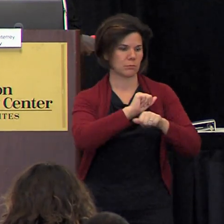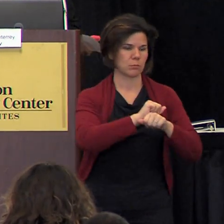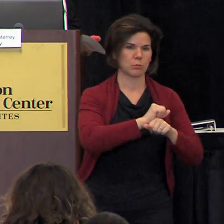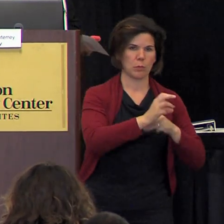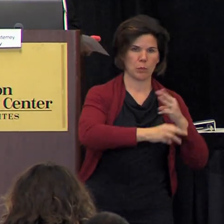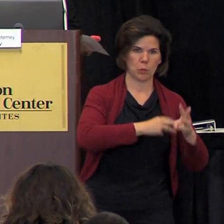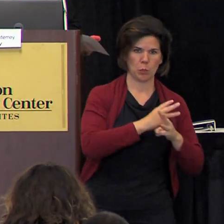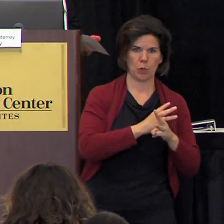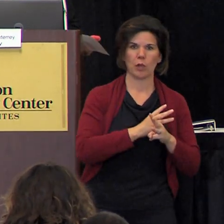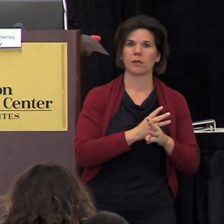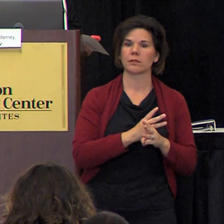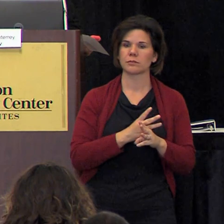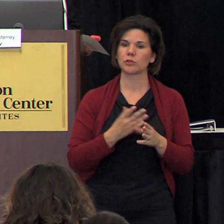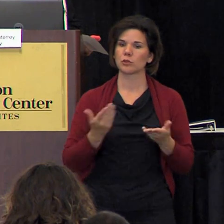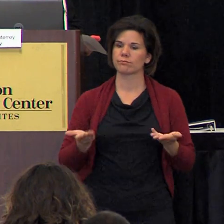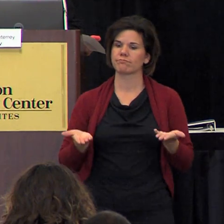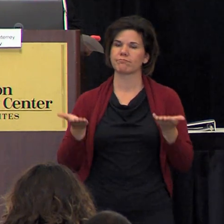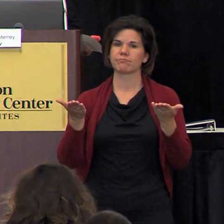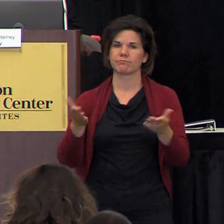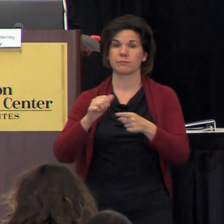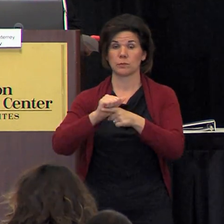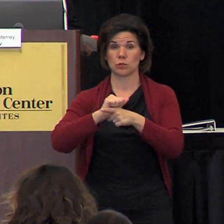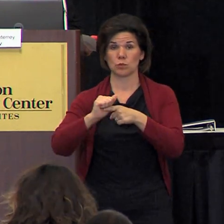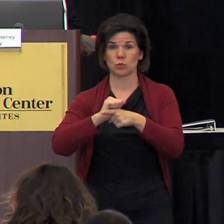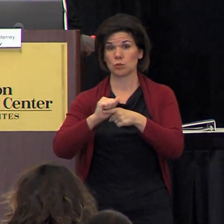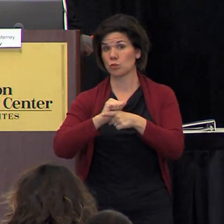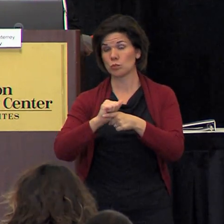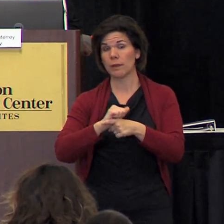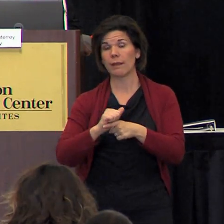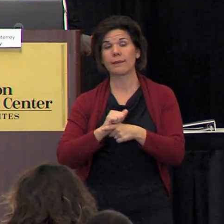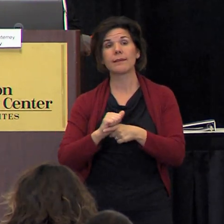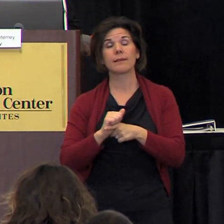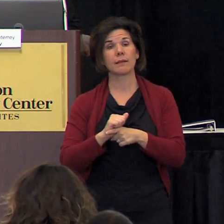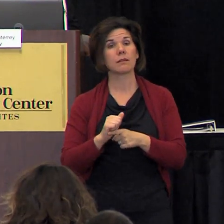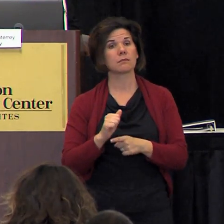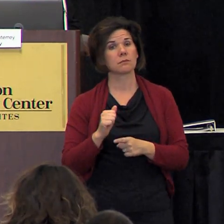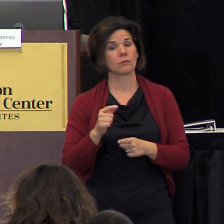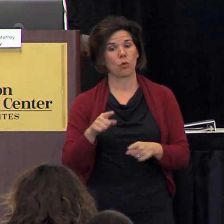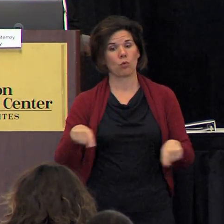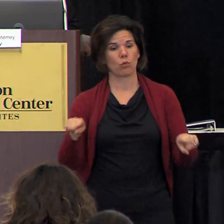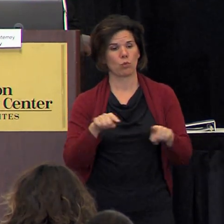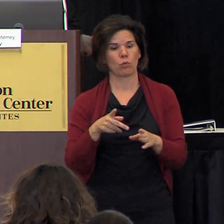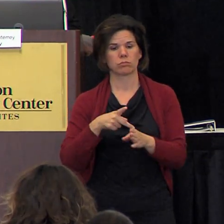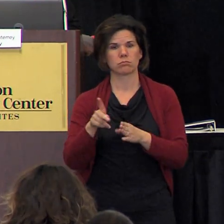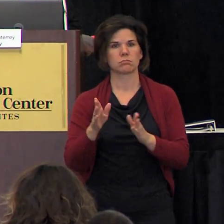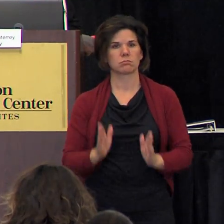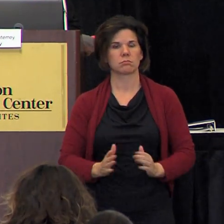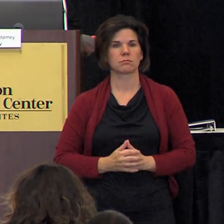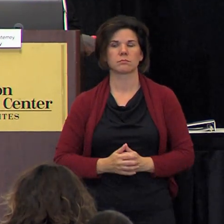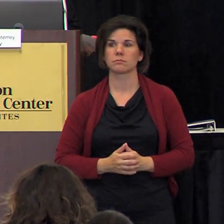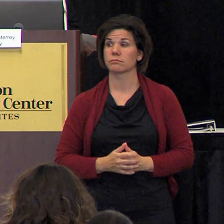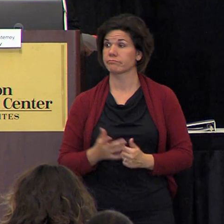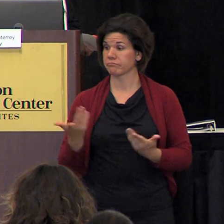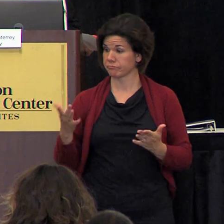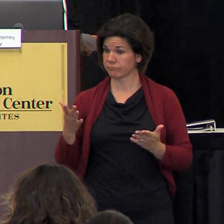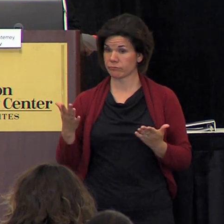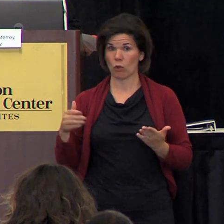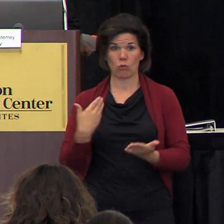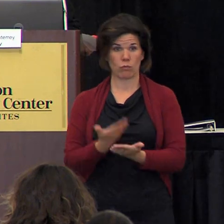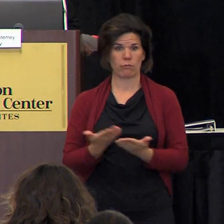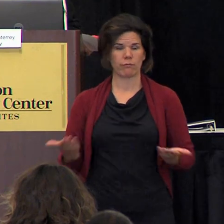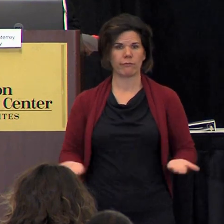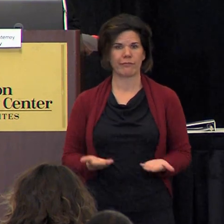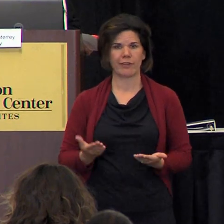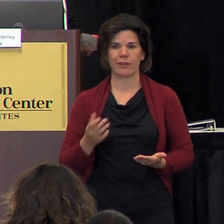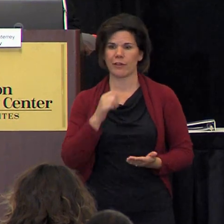world so that we can provide that training if you will for for those professionals so that when they do arrive they're not